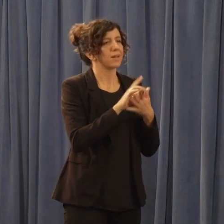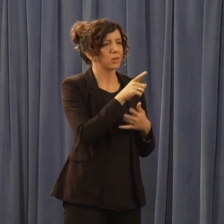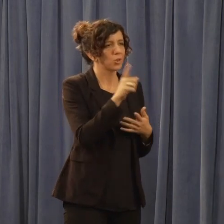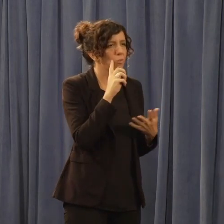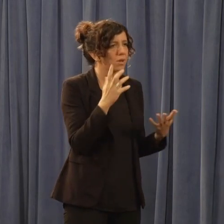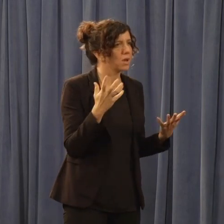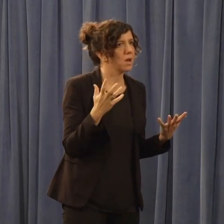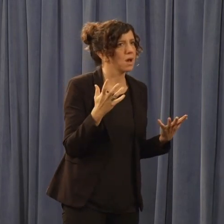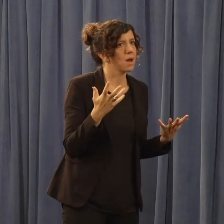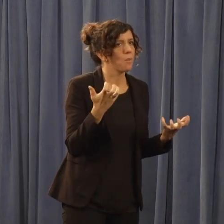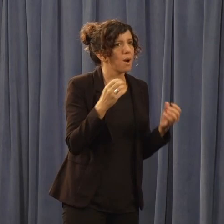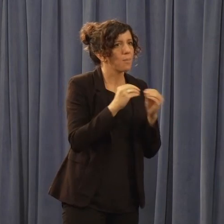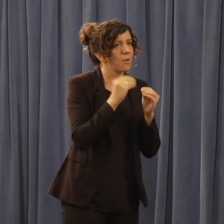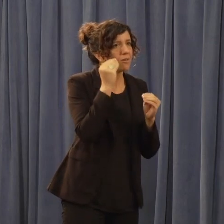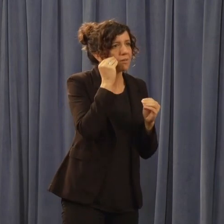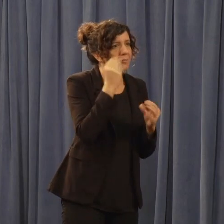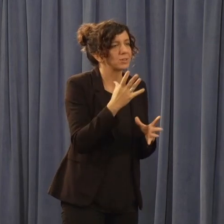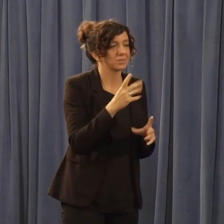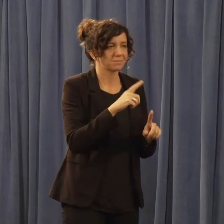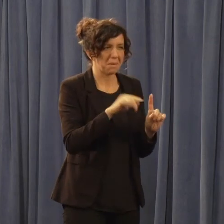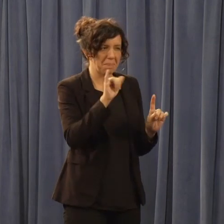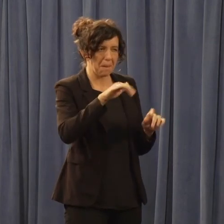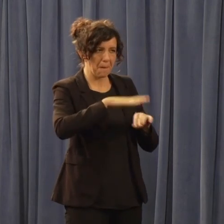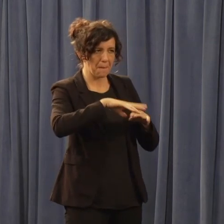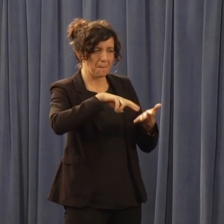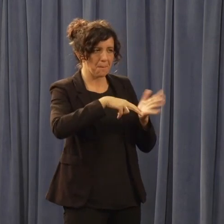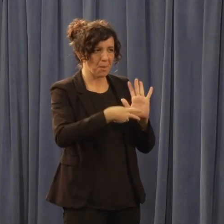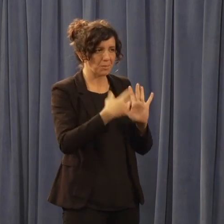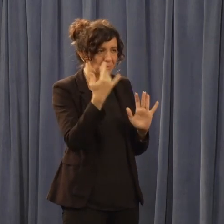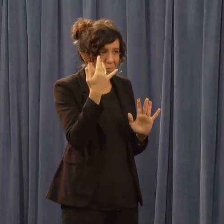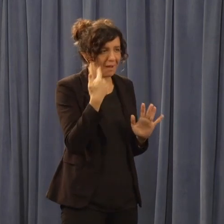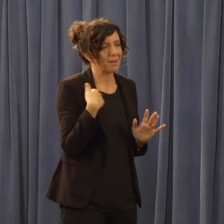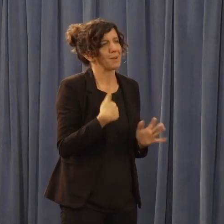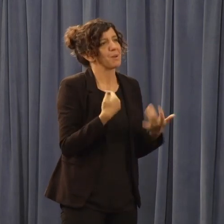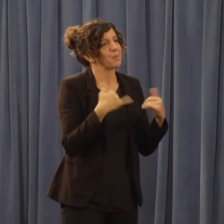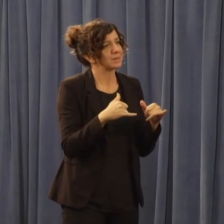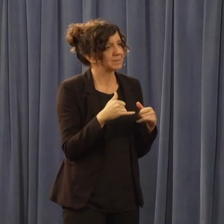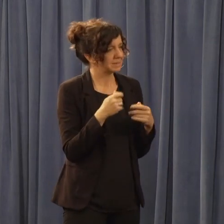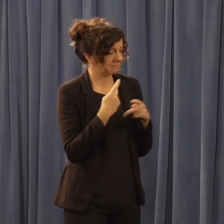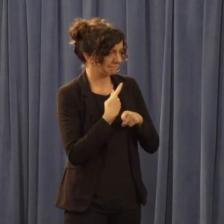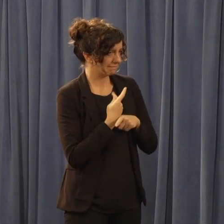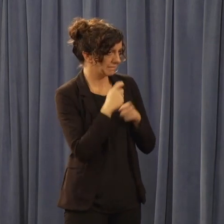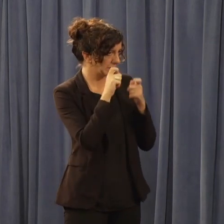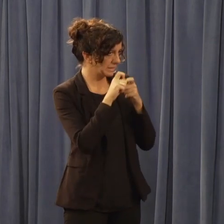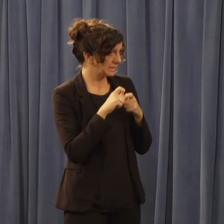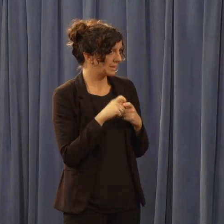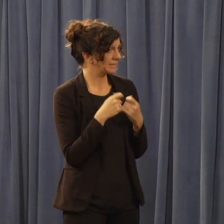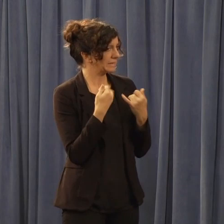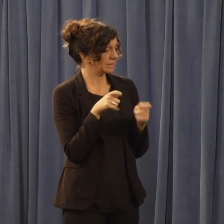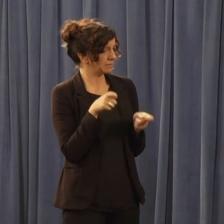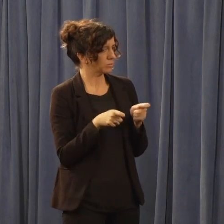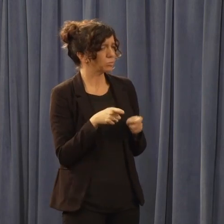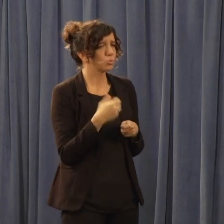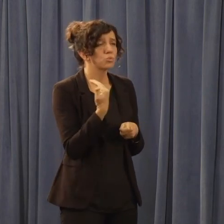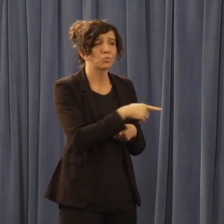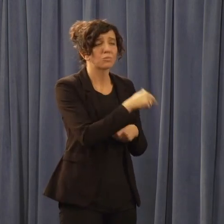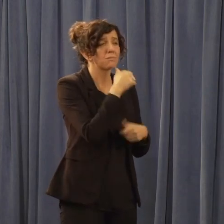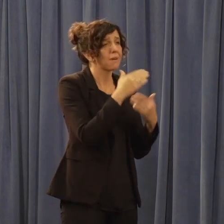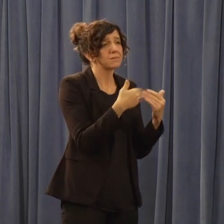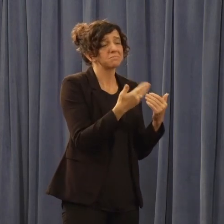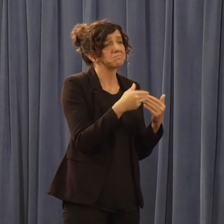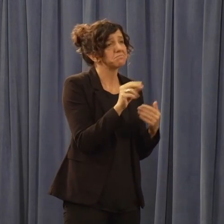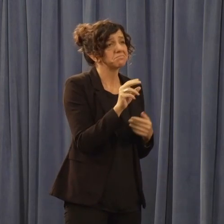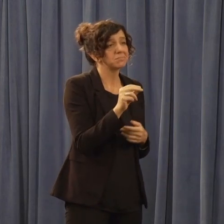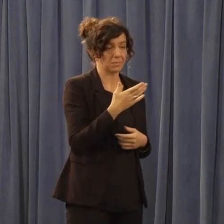be left wanting, but that's intentional because we are working through the details of this, and it's tough stuff. In fact,